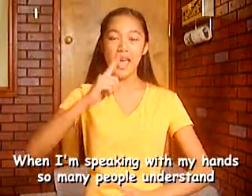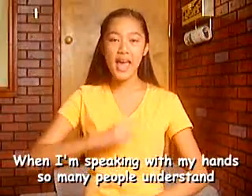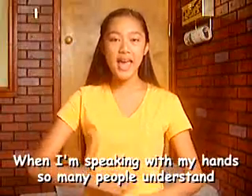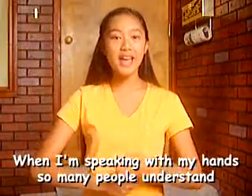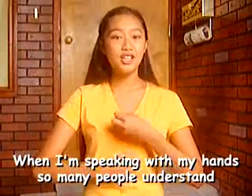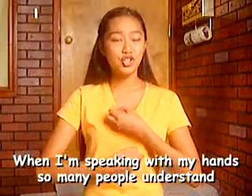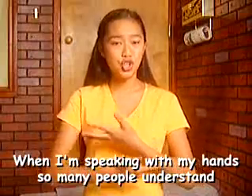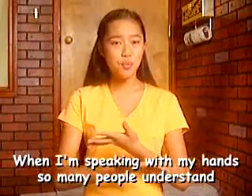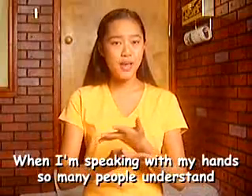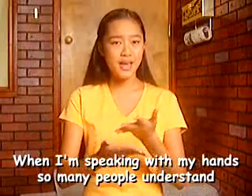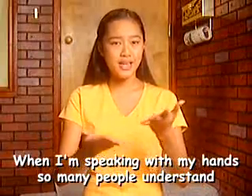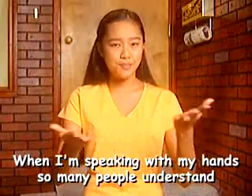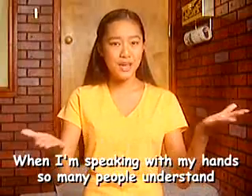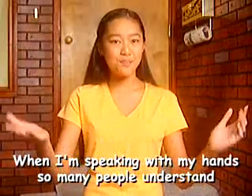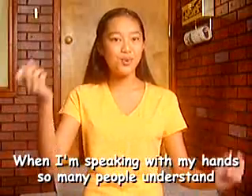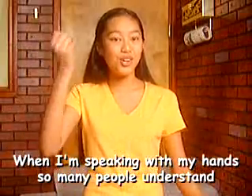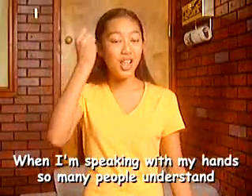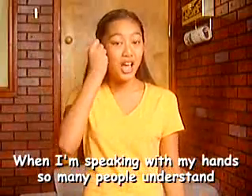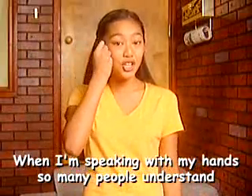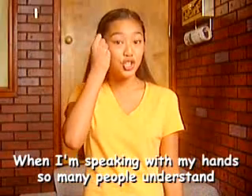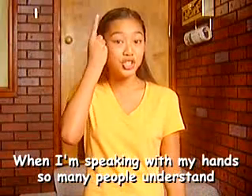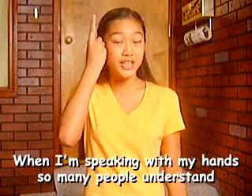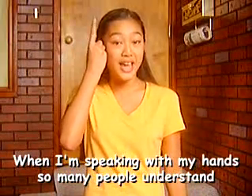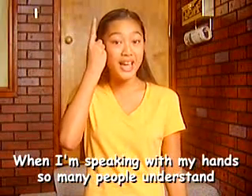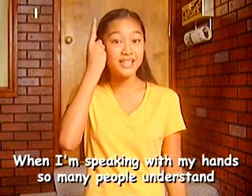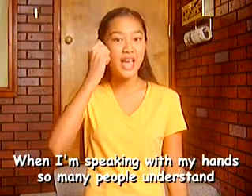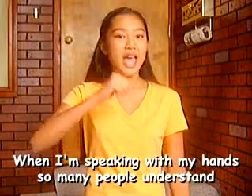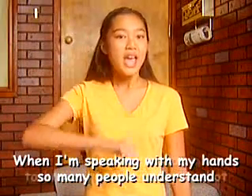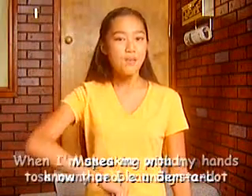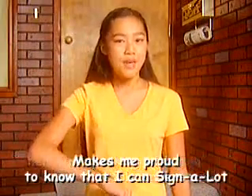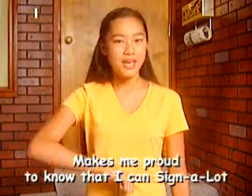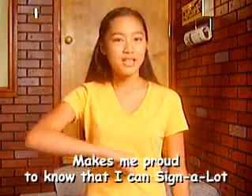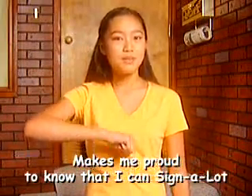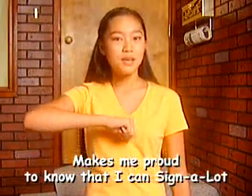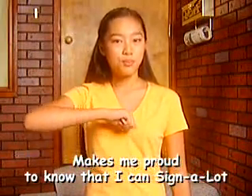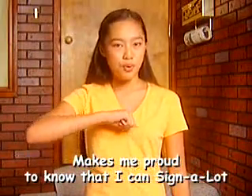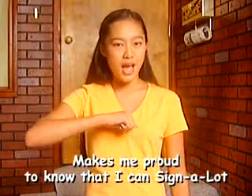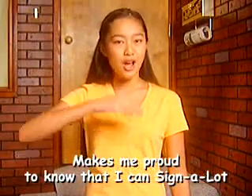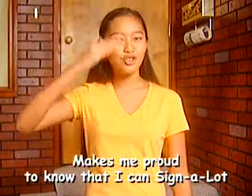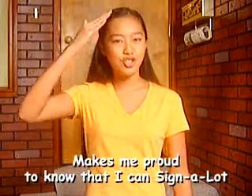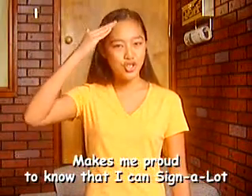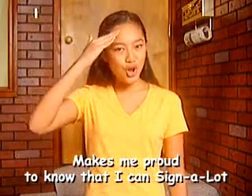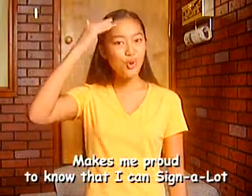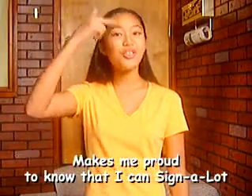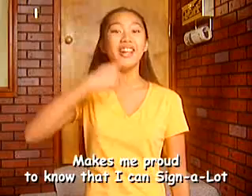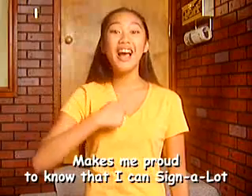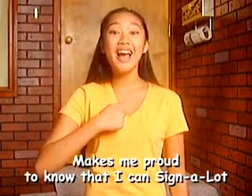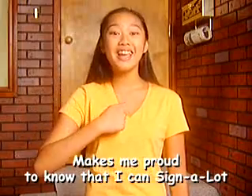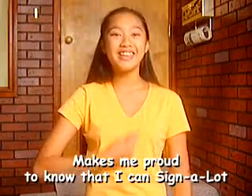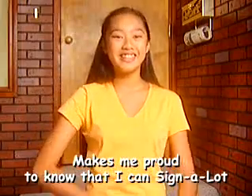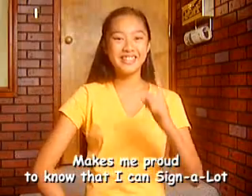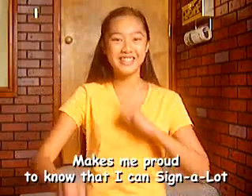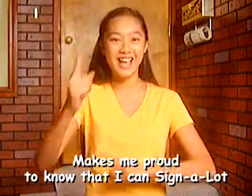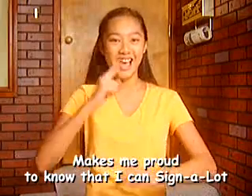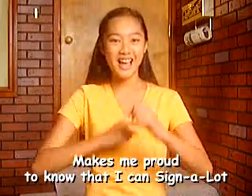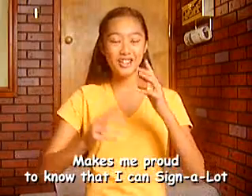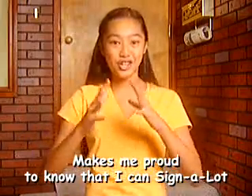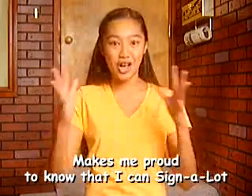hands, so many people understand. It makes me proud to know that I can Sign-A